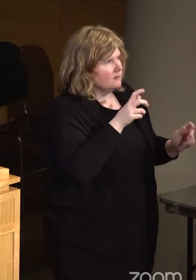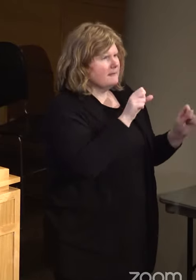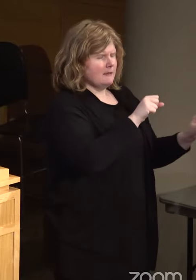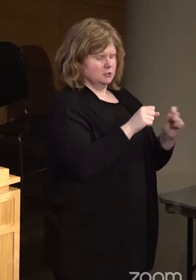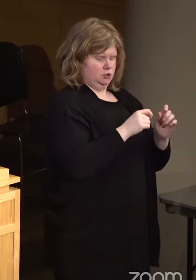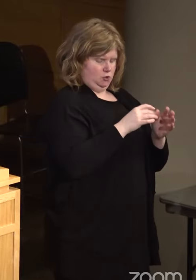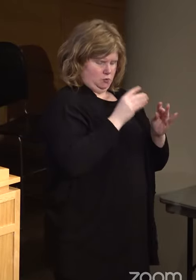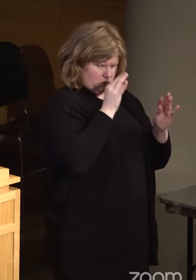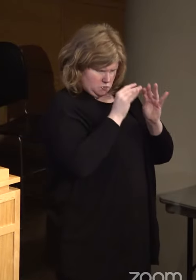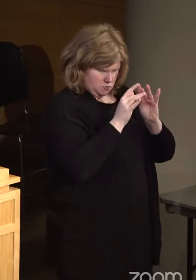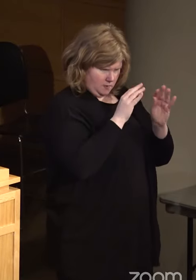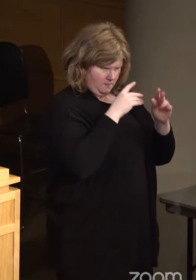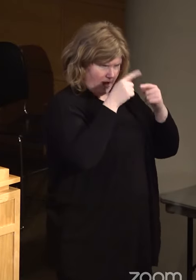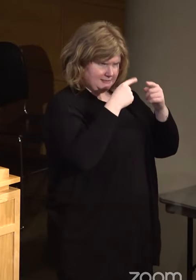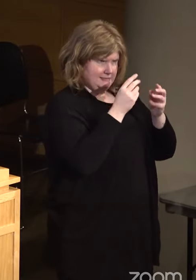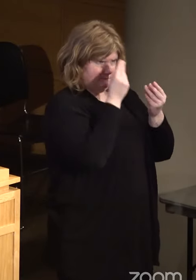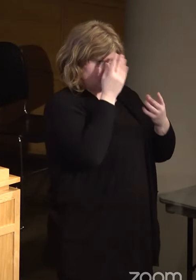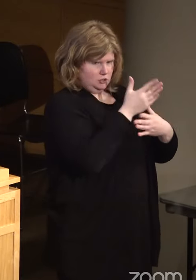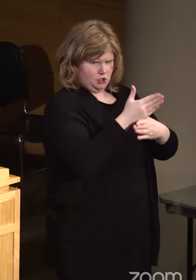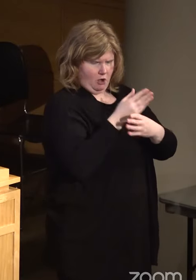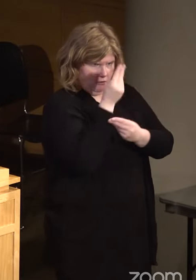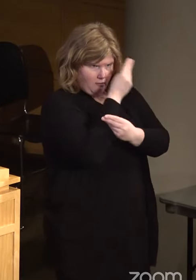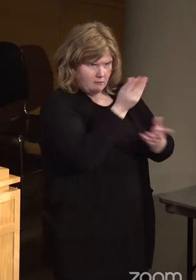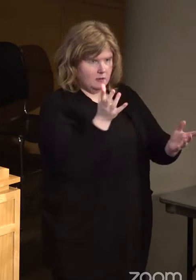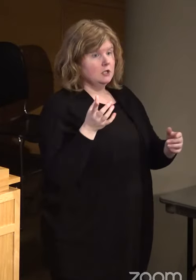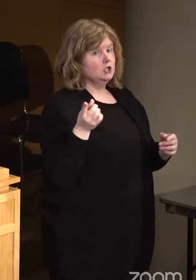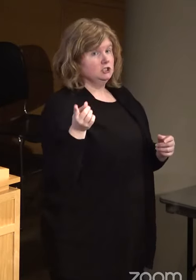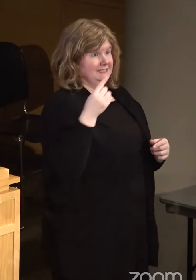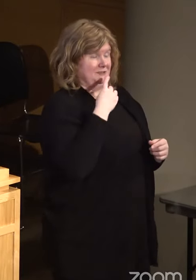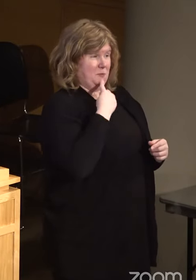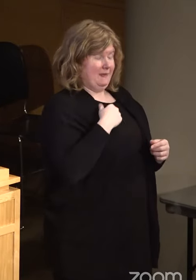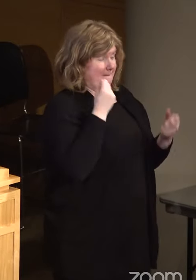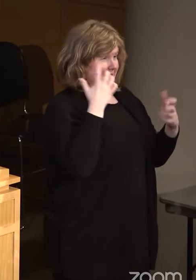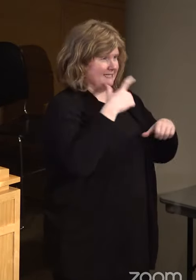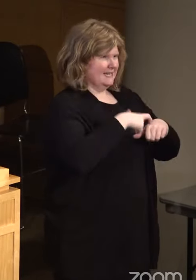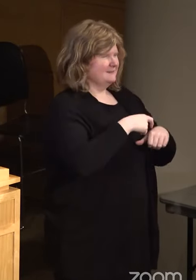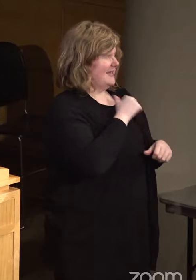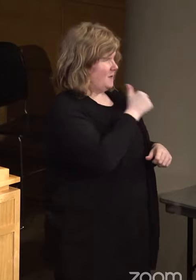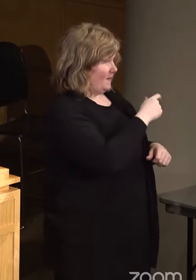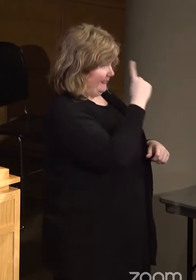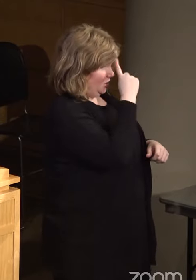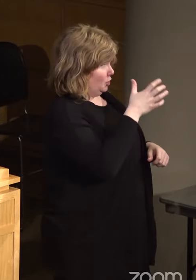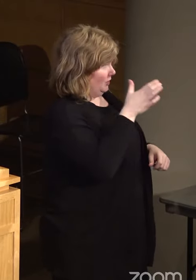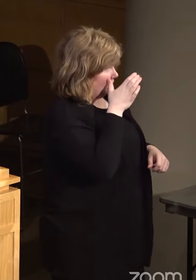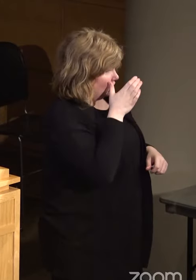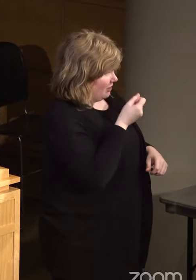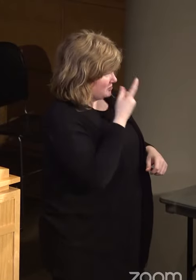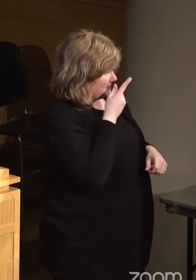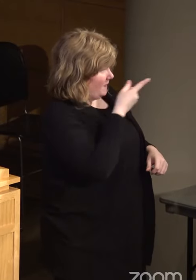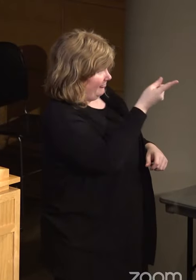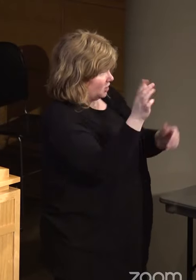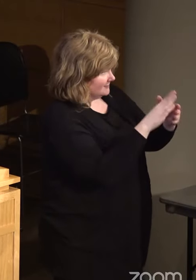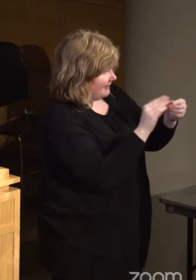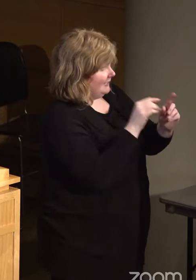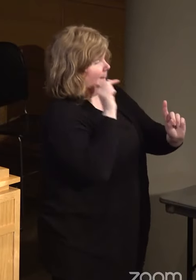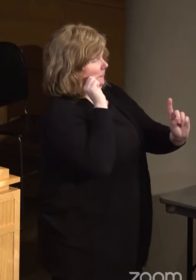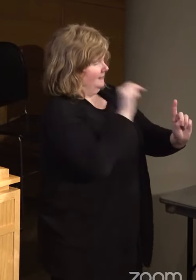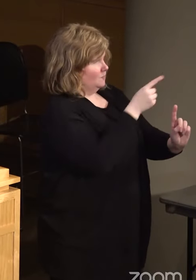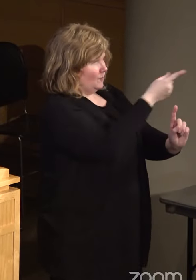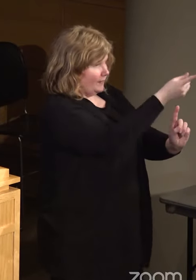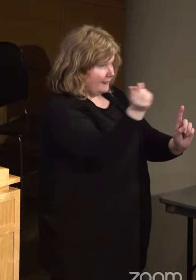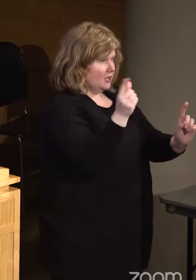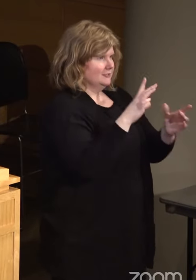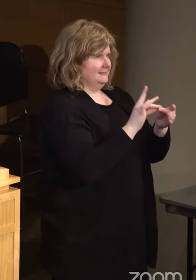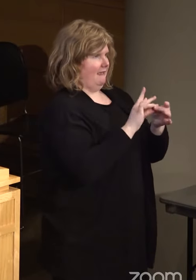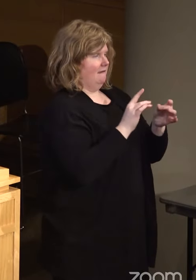the number of times over the years that Arlinda has said to me, I don't think you're hearing what they're saying. This is what they're saying. This is